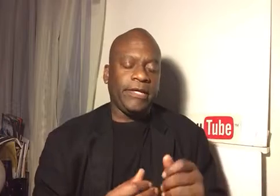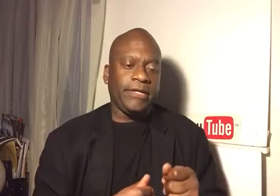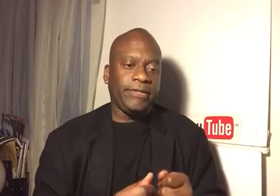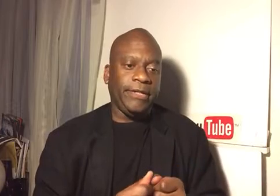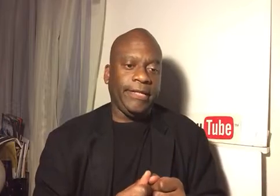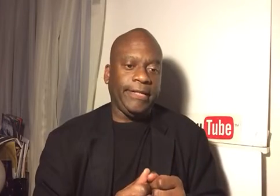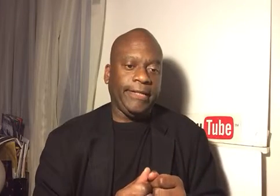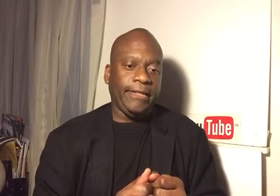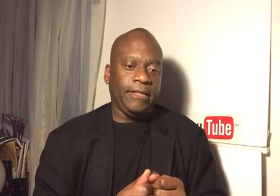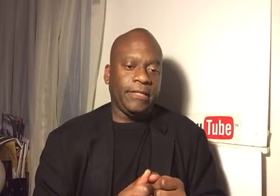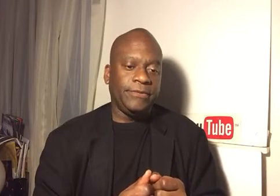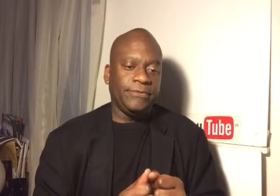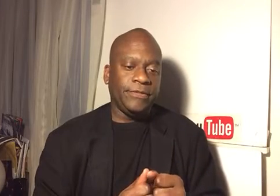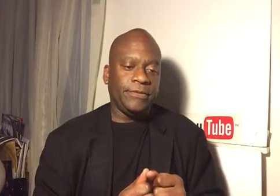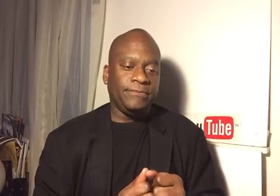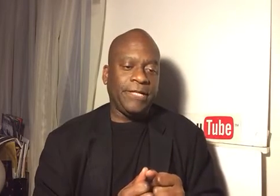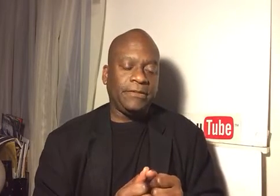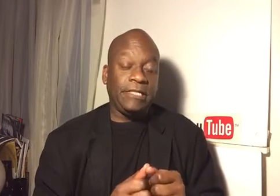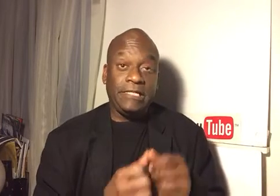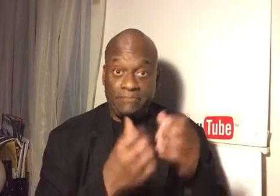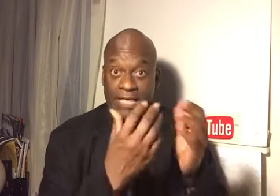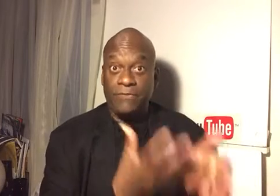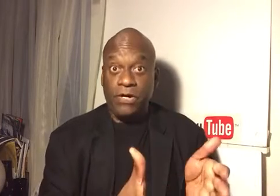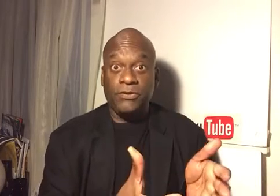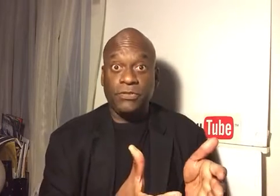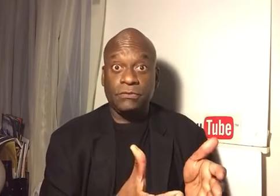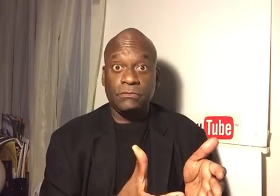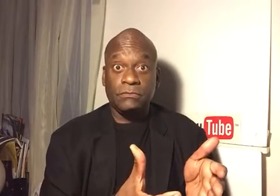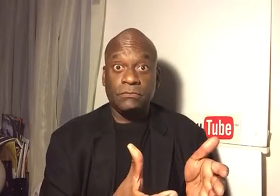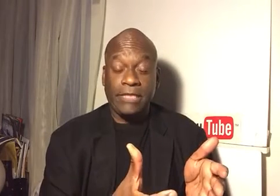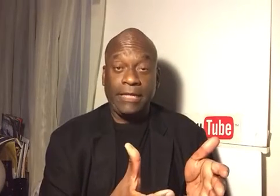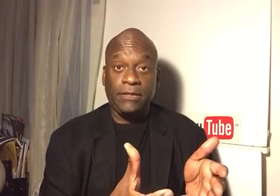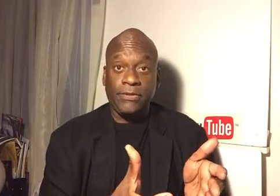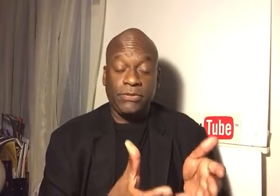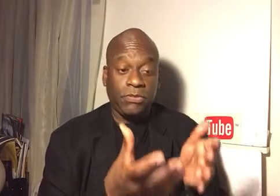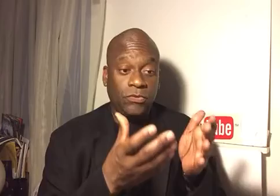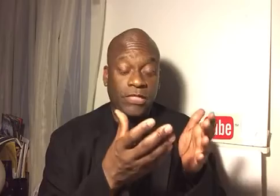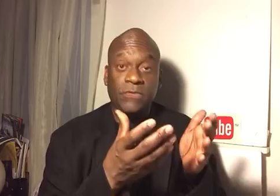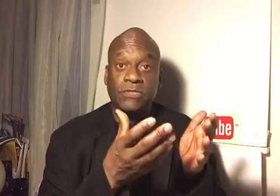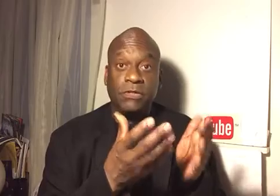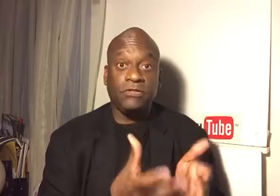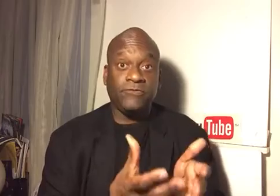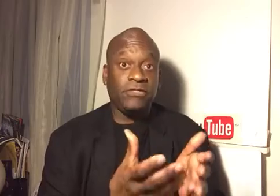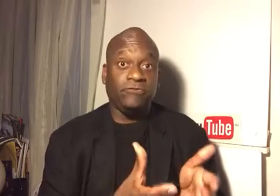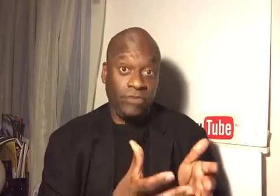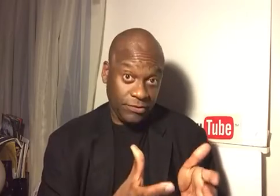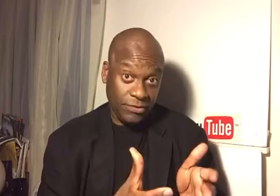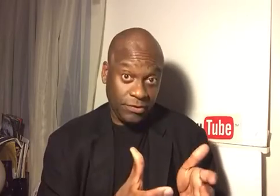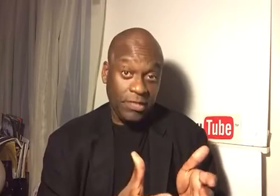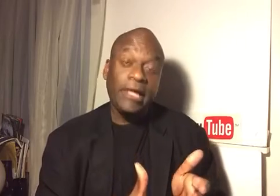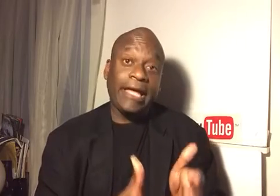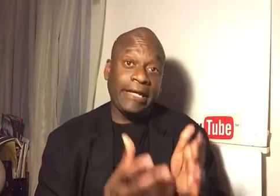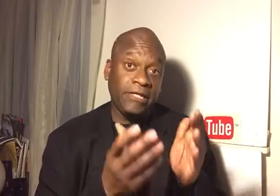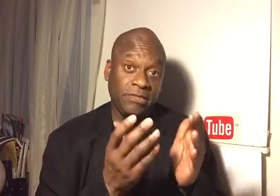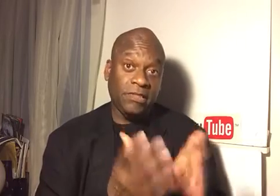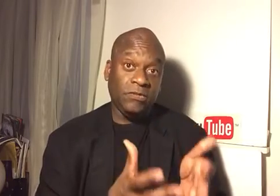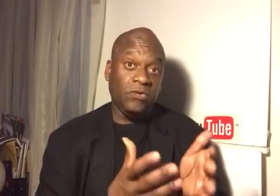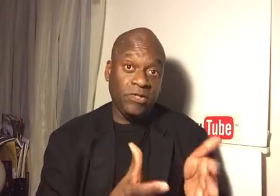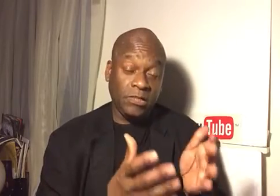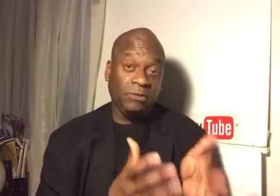but he became coach. Okay? So, and he was coached for several years and he sent the Warriors to